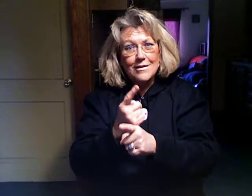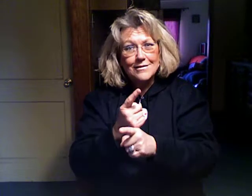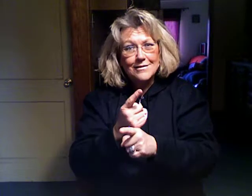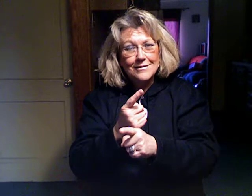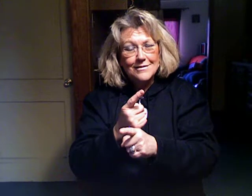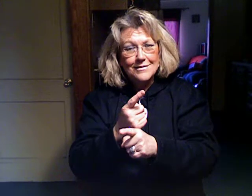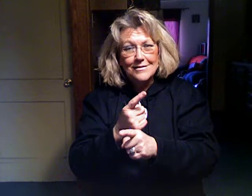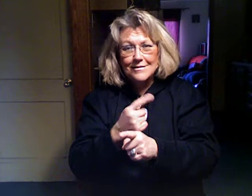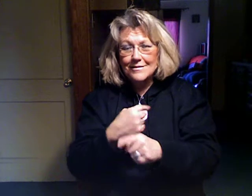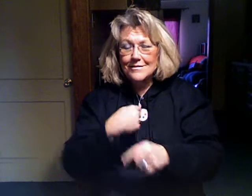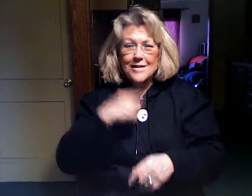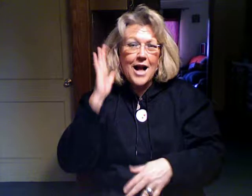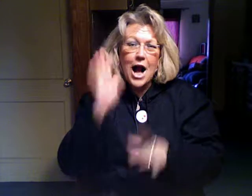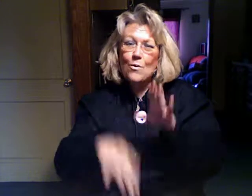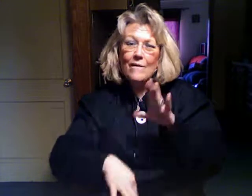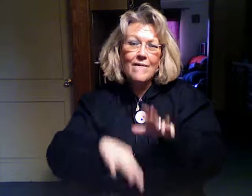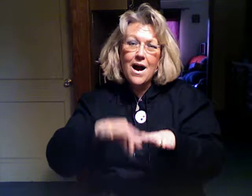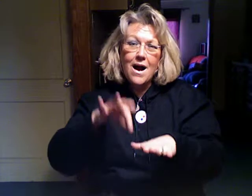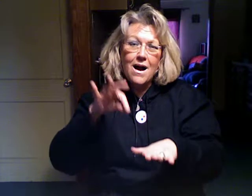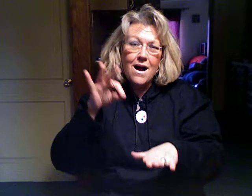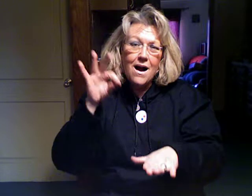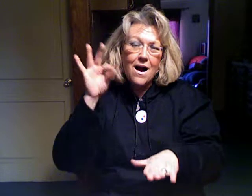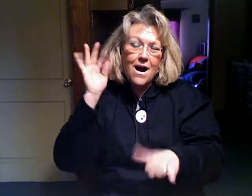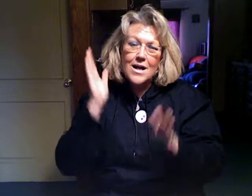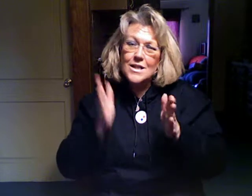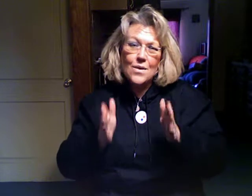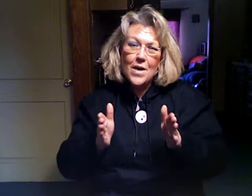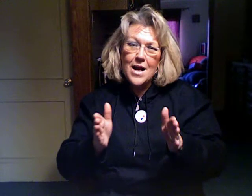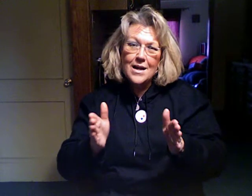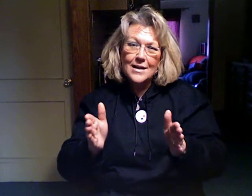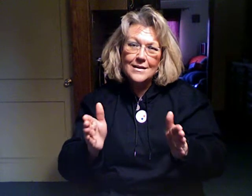I'll find a way